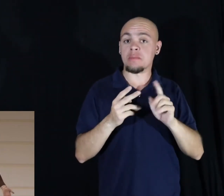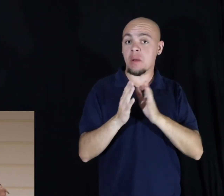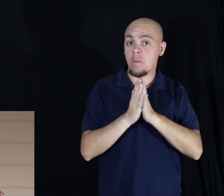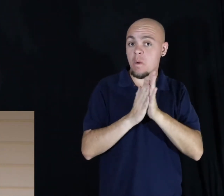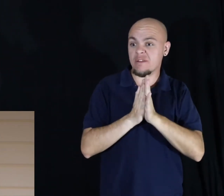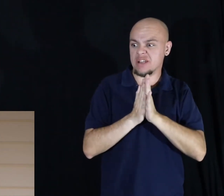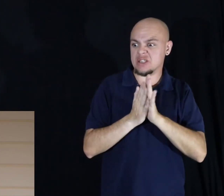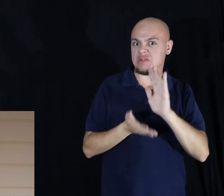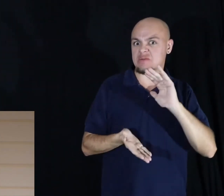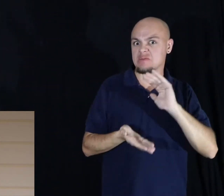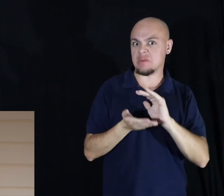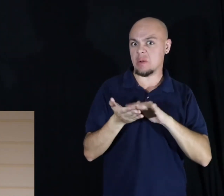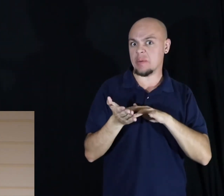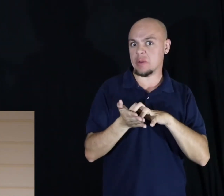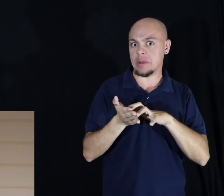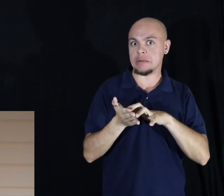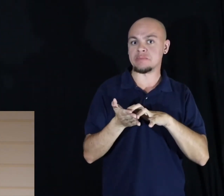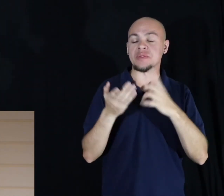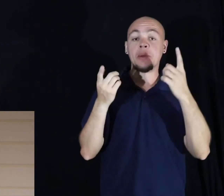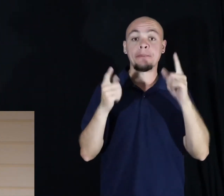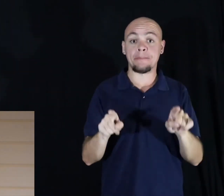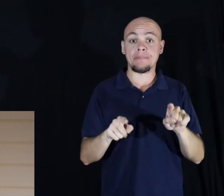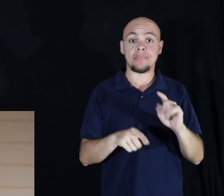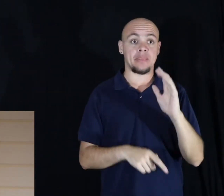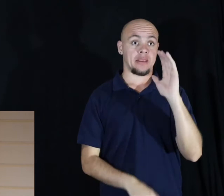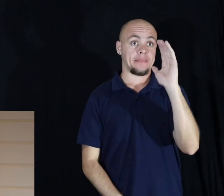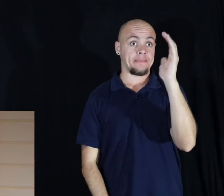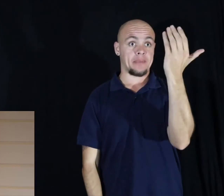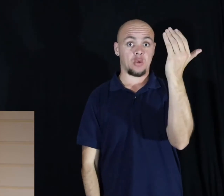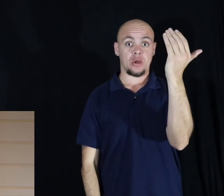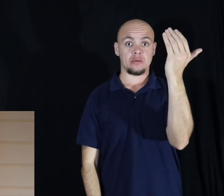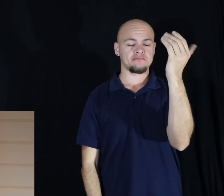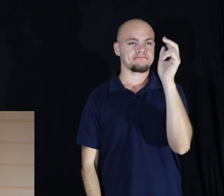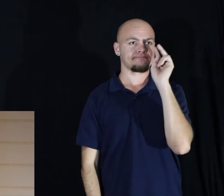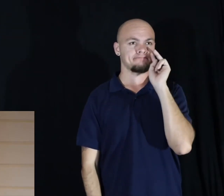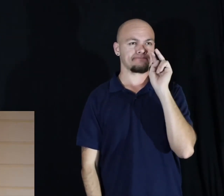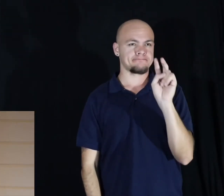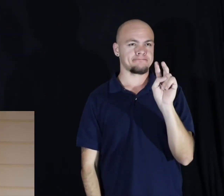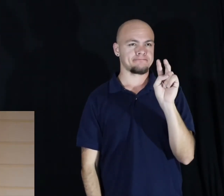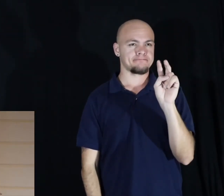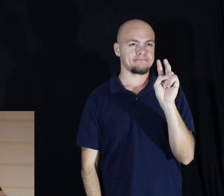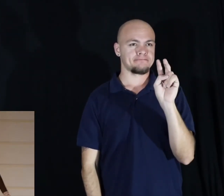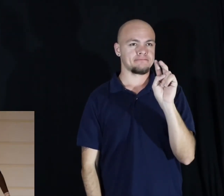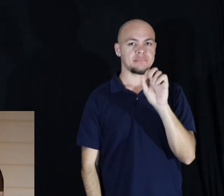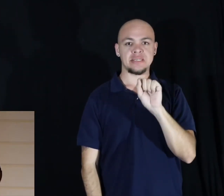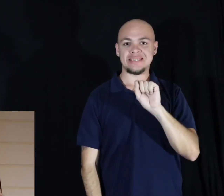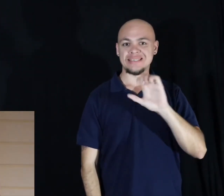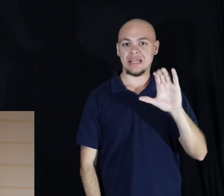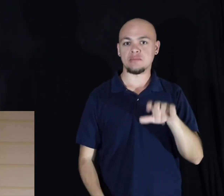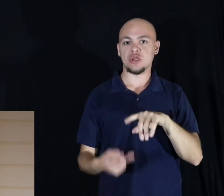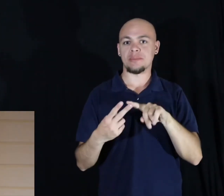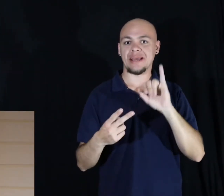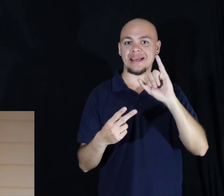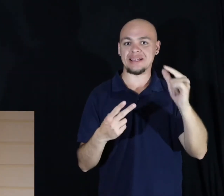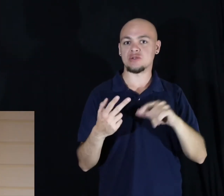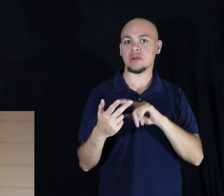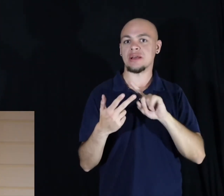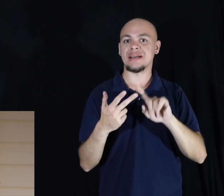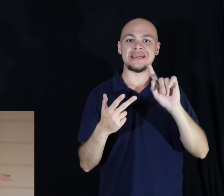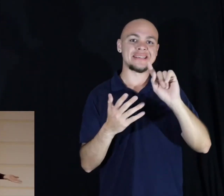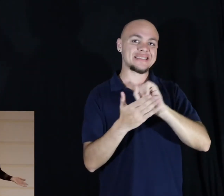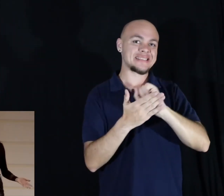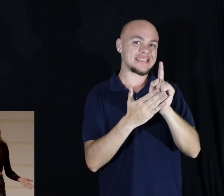So I sat in front of a mirror and it came to me. Snapchat, Instagram, TikTok, Facebook,